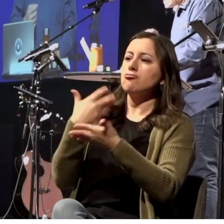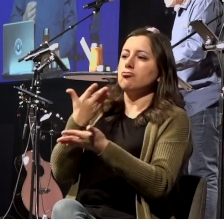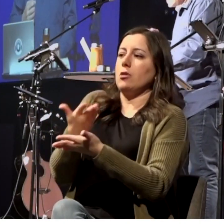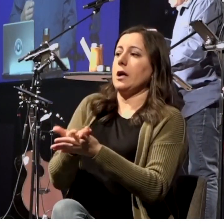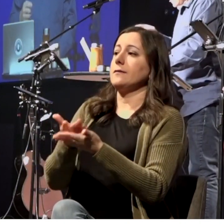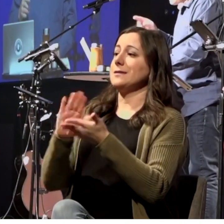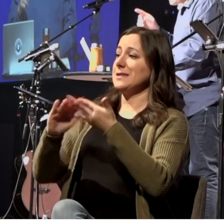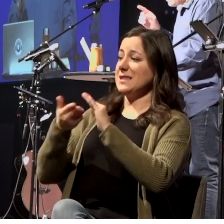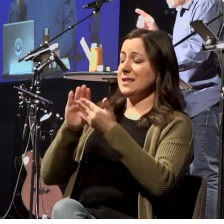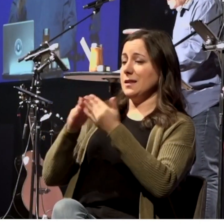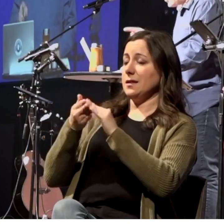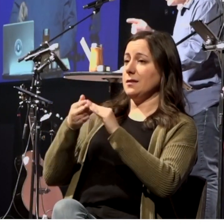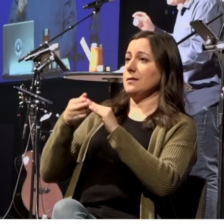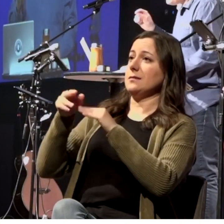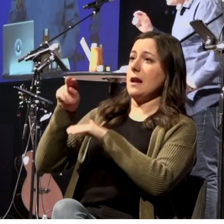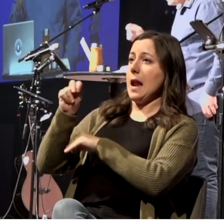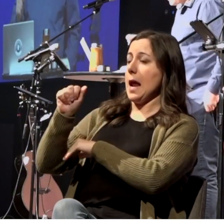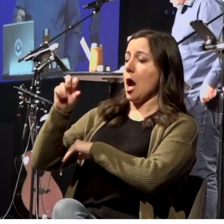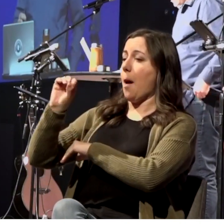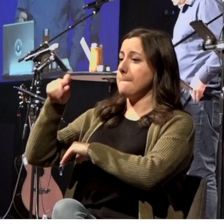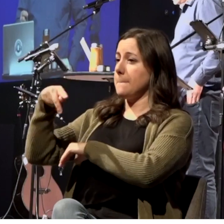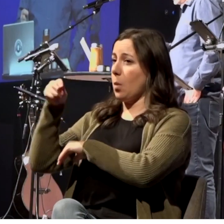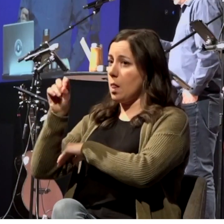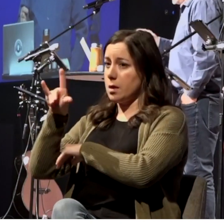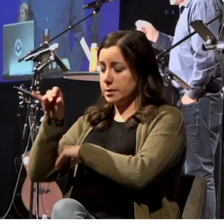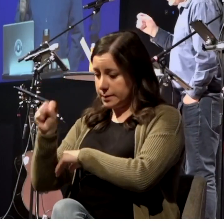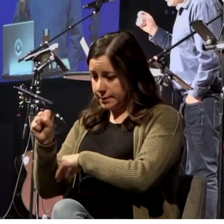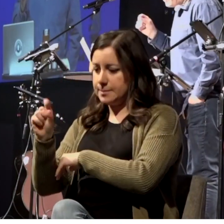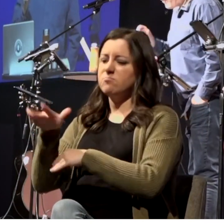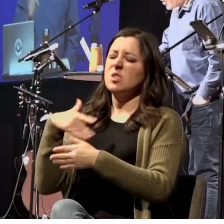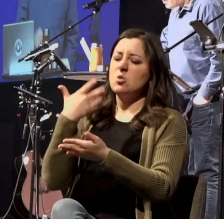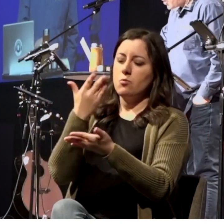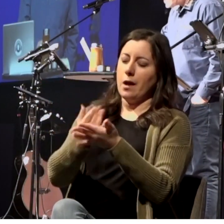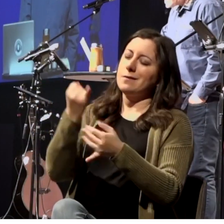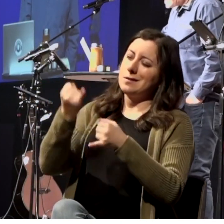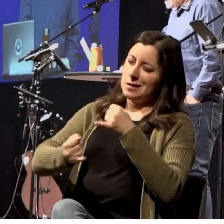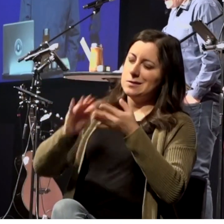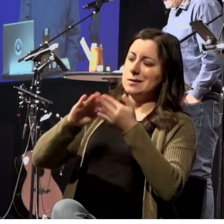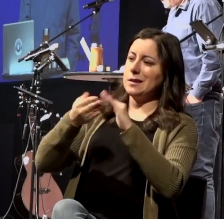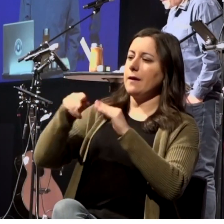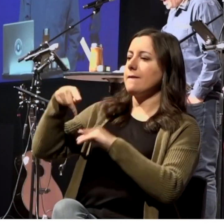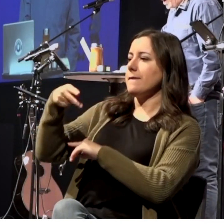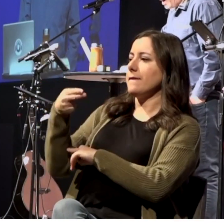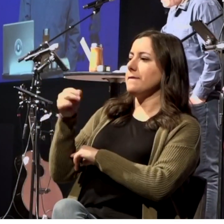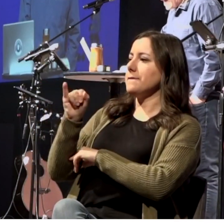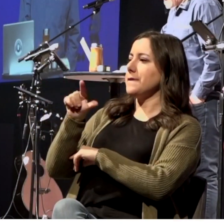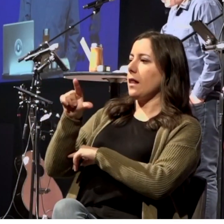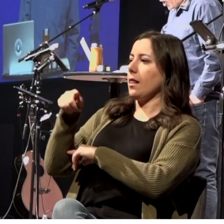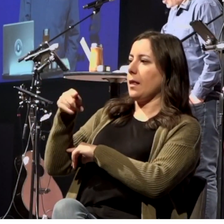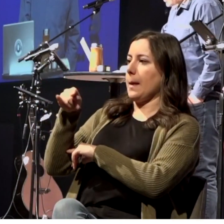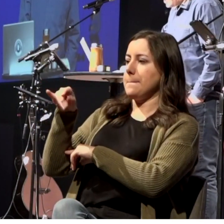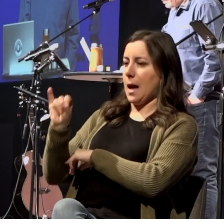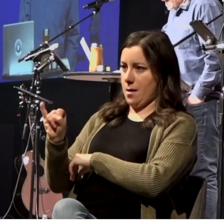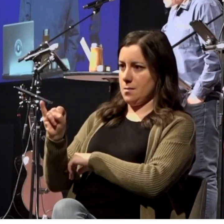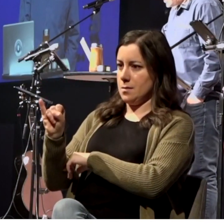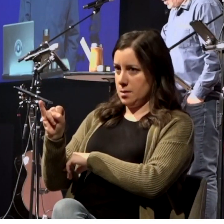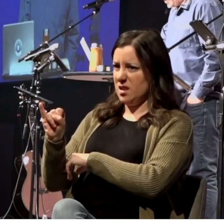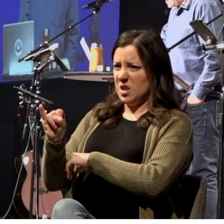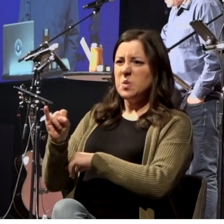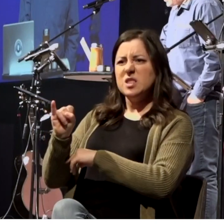and from there to Philippi, which is the foremost city of that part of Macedonia,